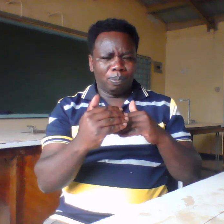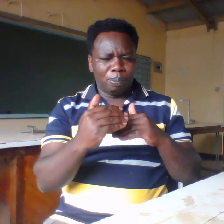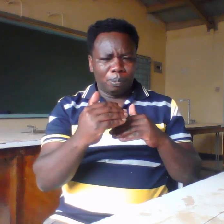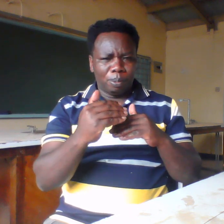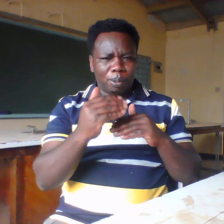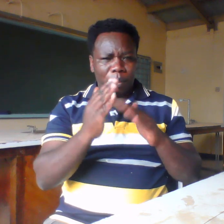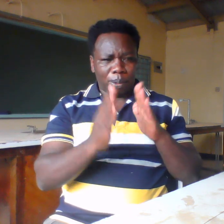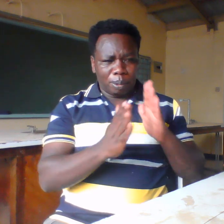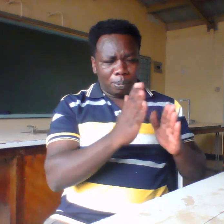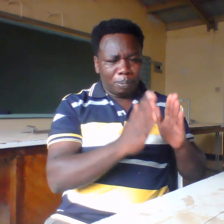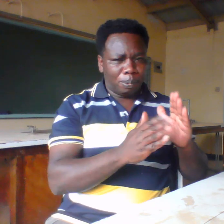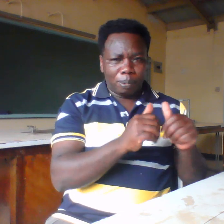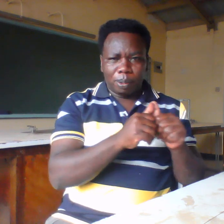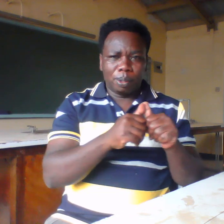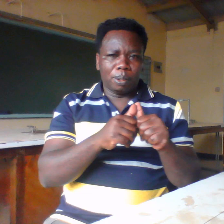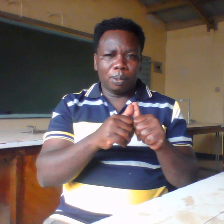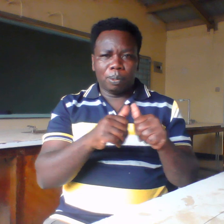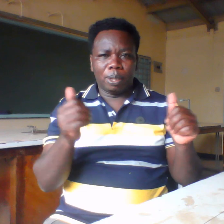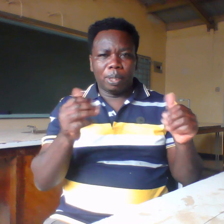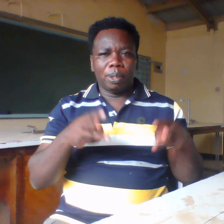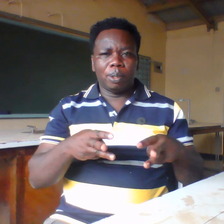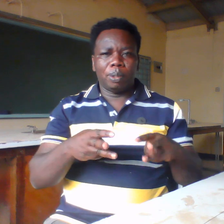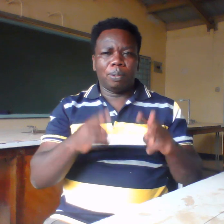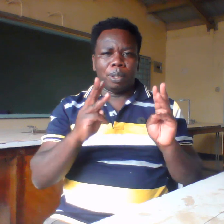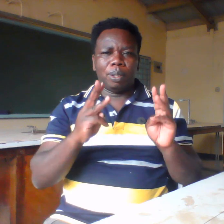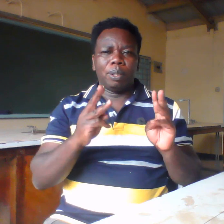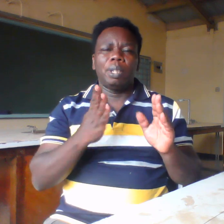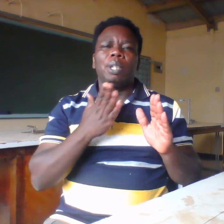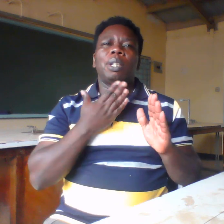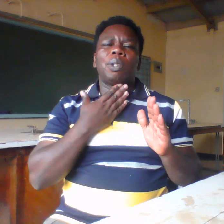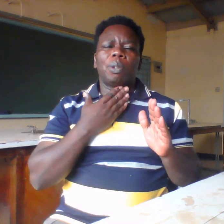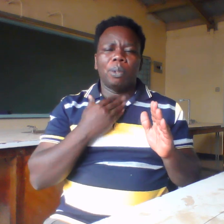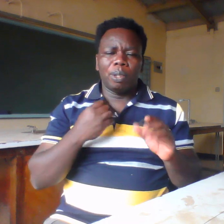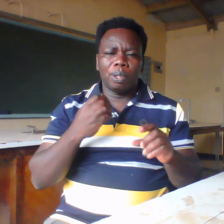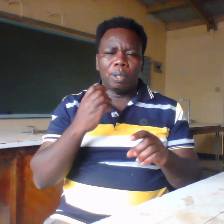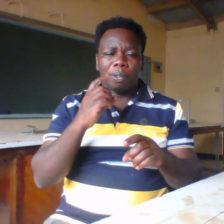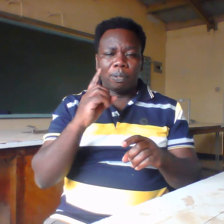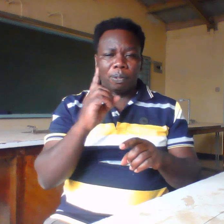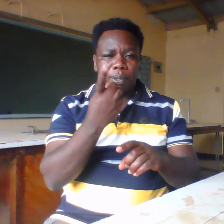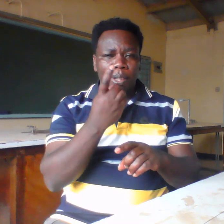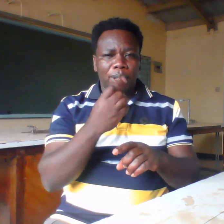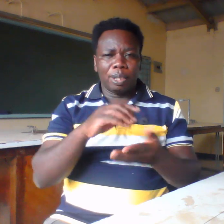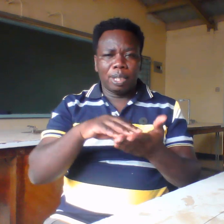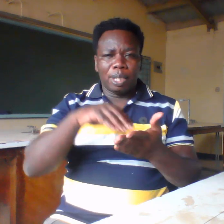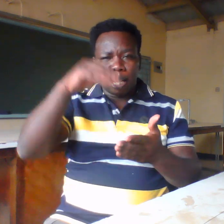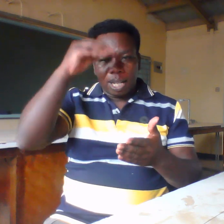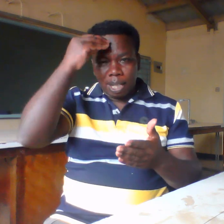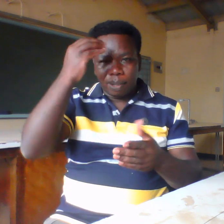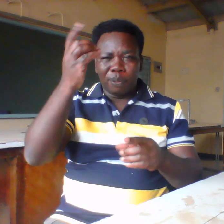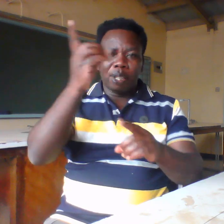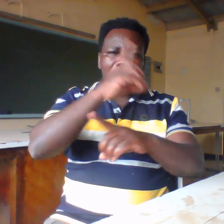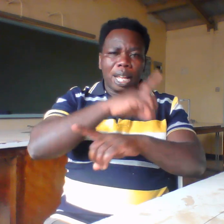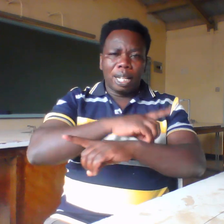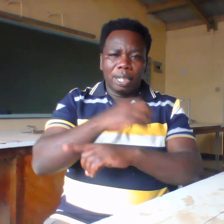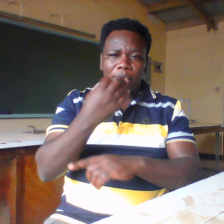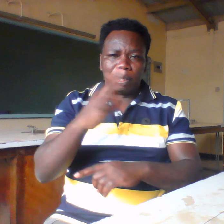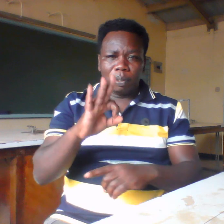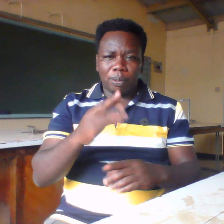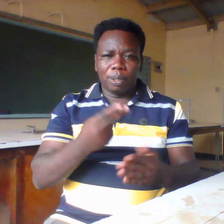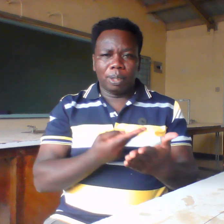to do this of the week first then we go to the month and